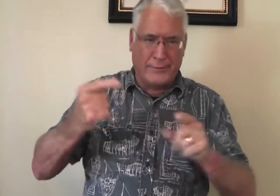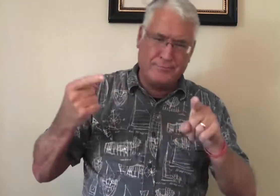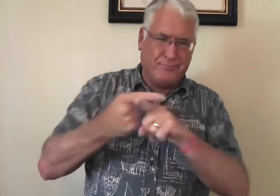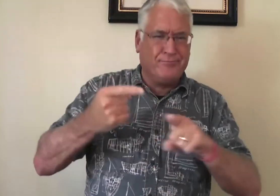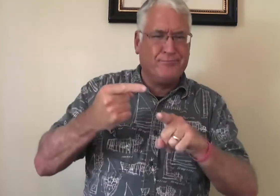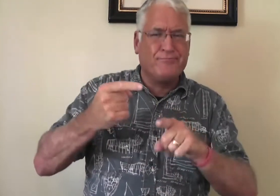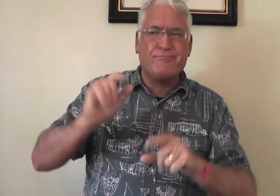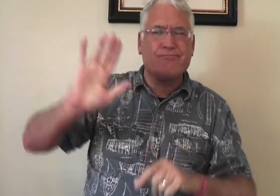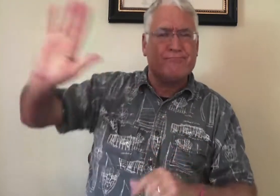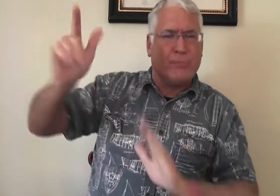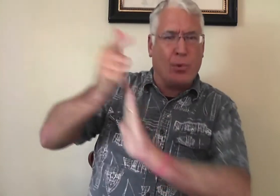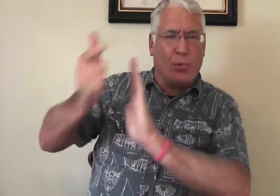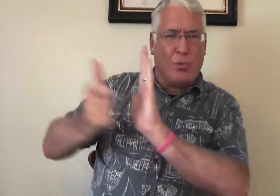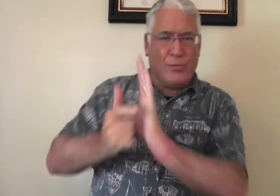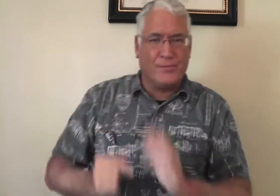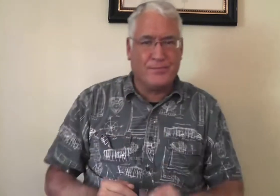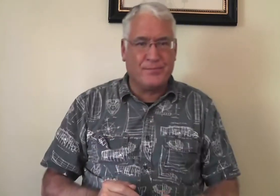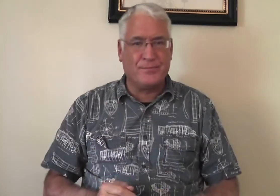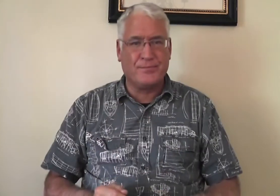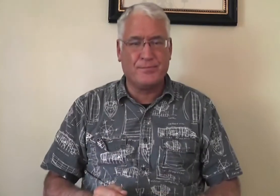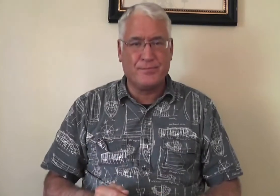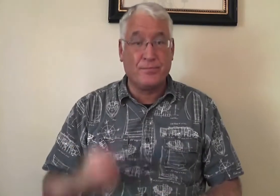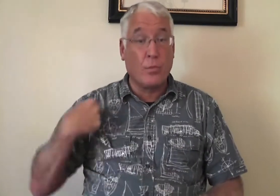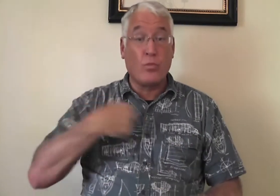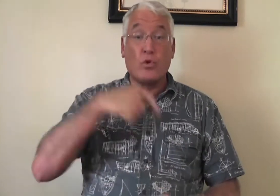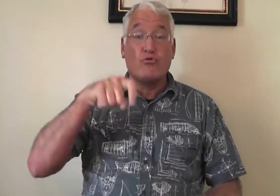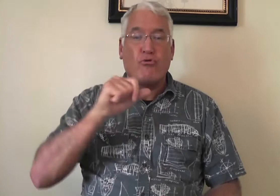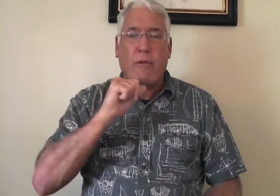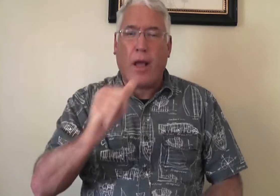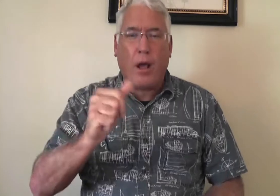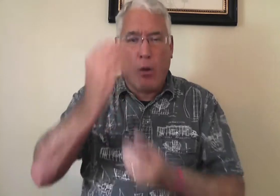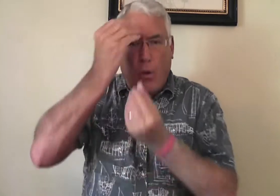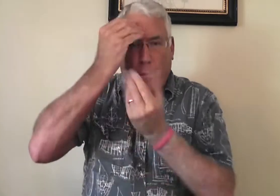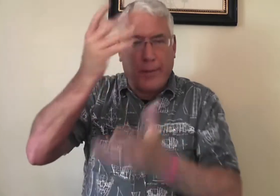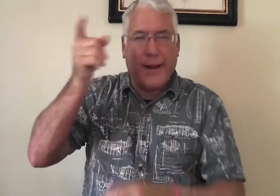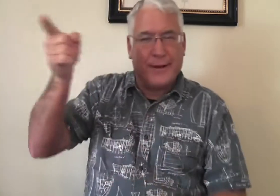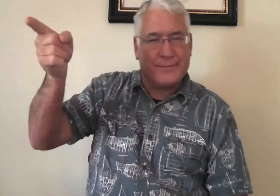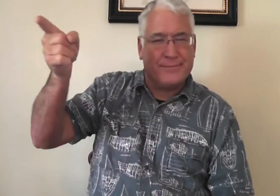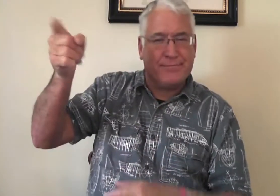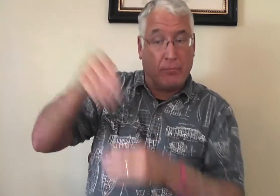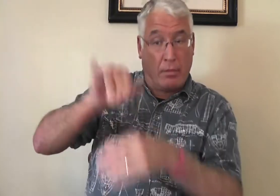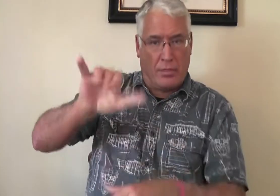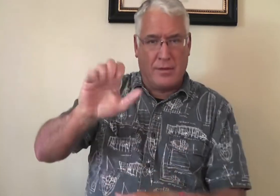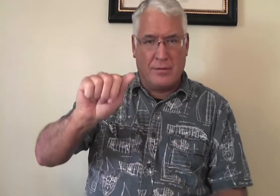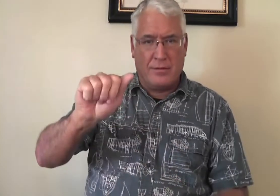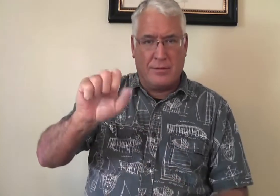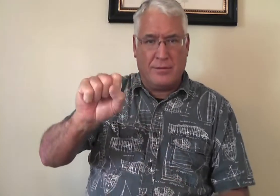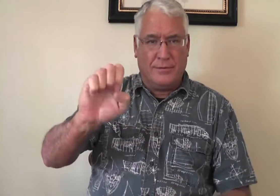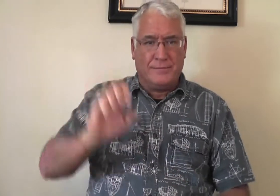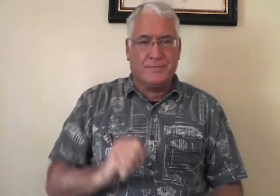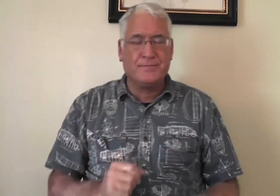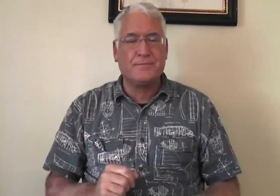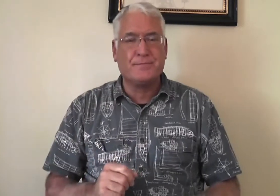goes in against the law that the person is commanding.